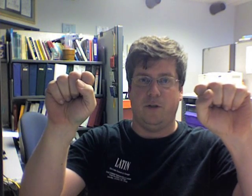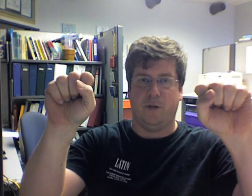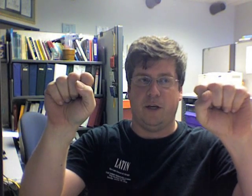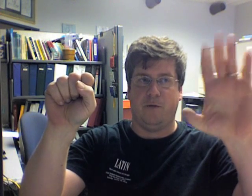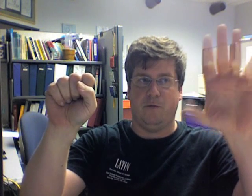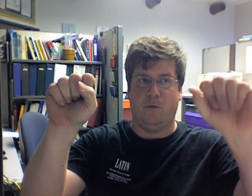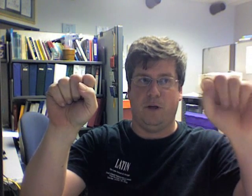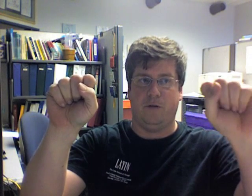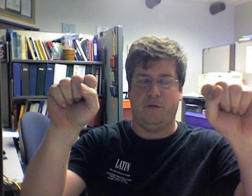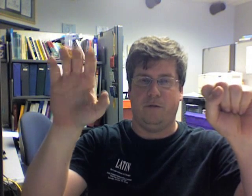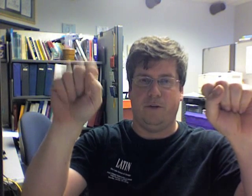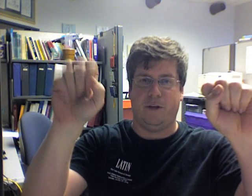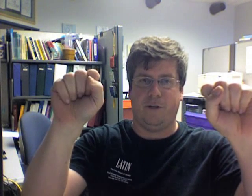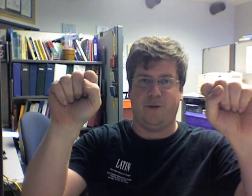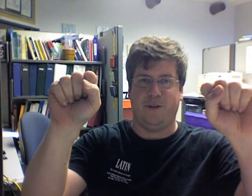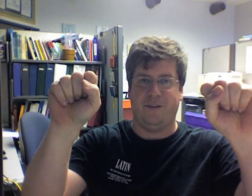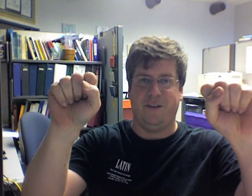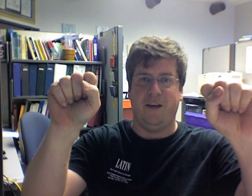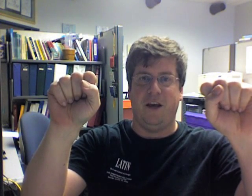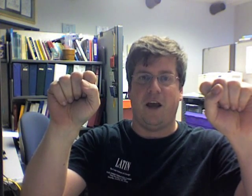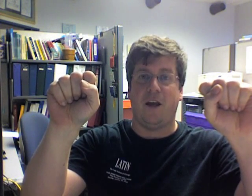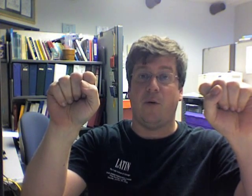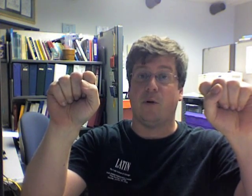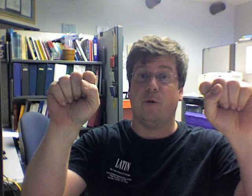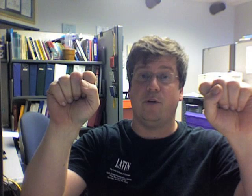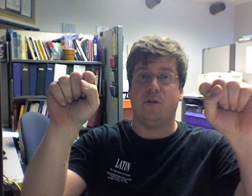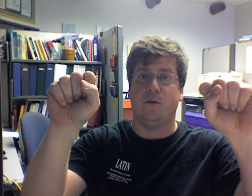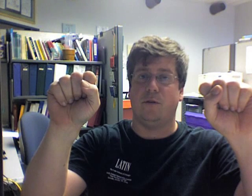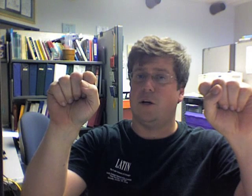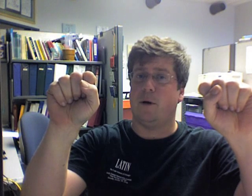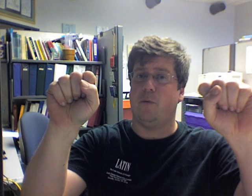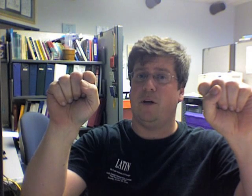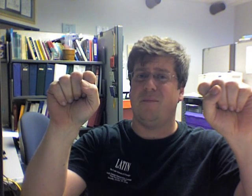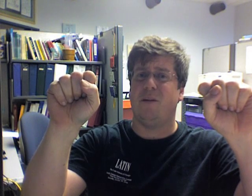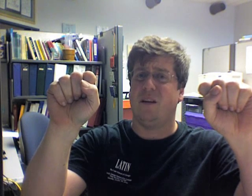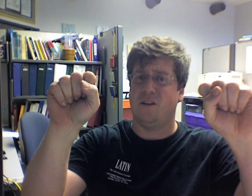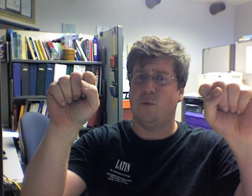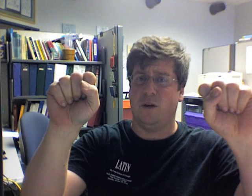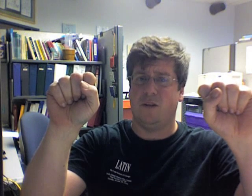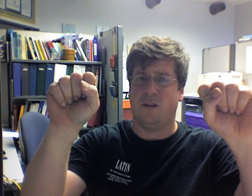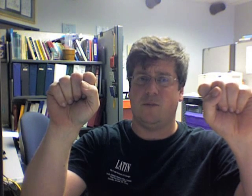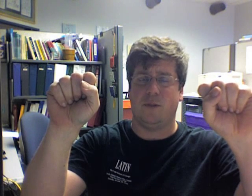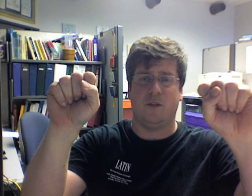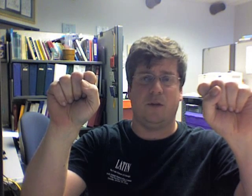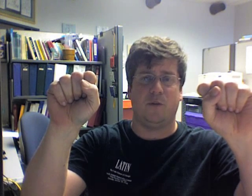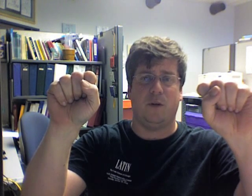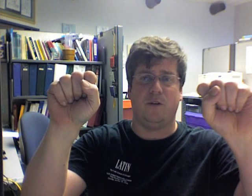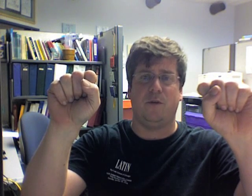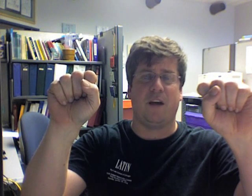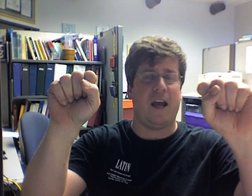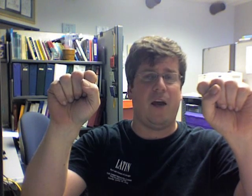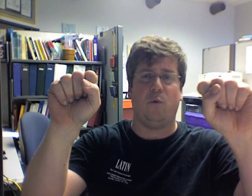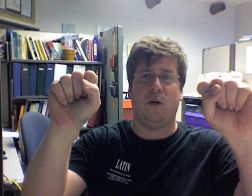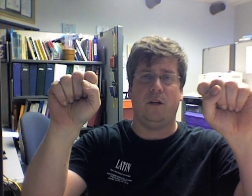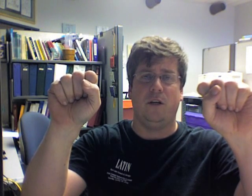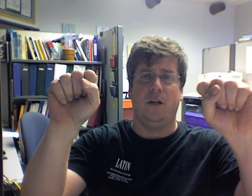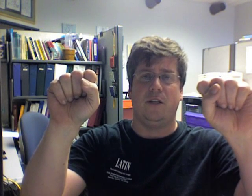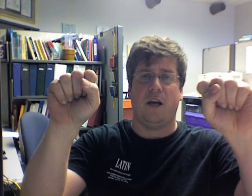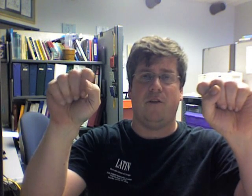So again, 1, negative 1, and now we're going to talk about what plus 1 does. What does plus 1 do? If I add 1 to every